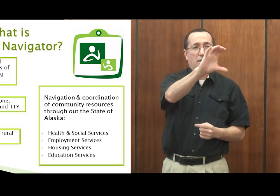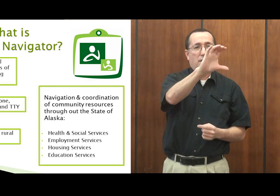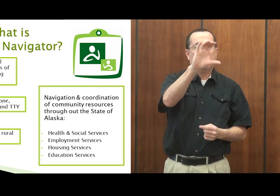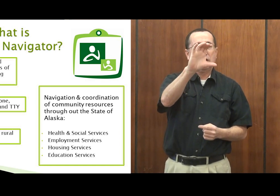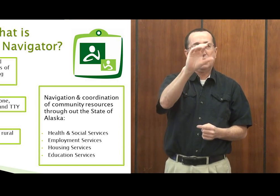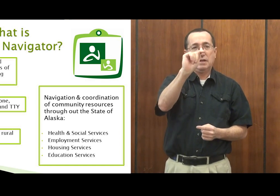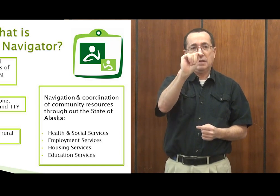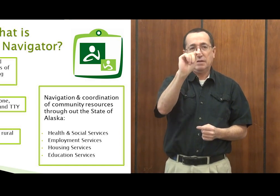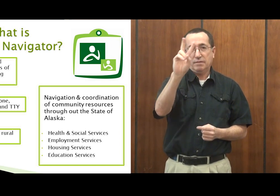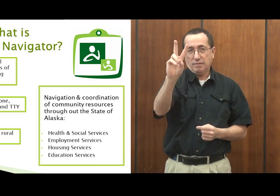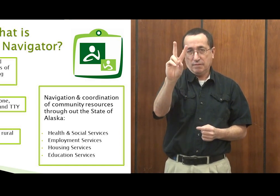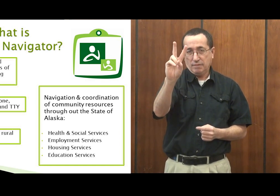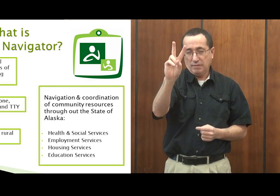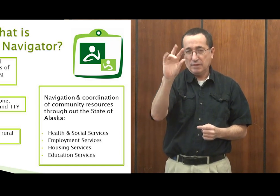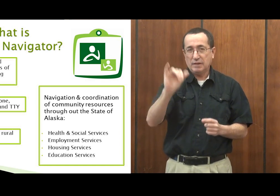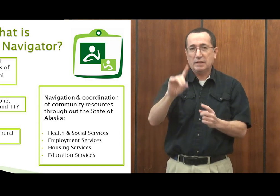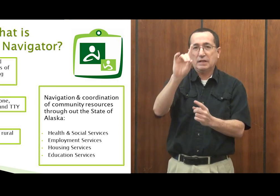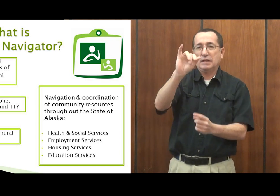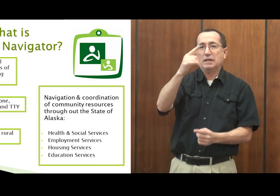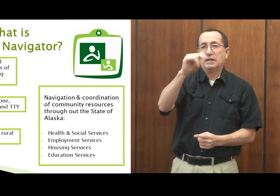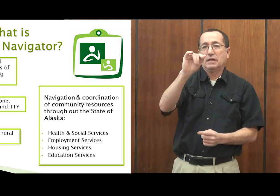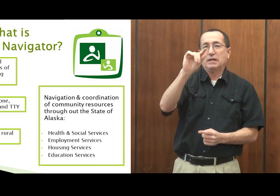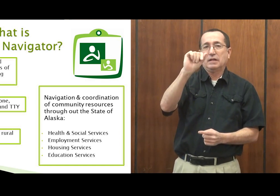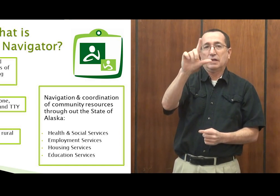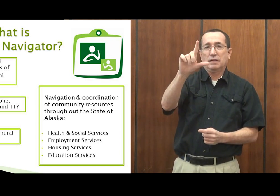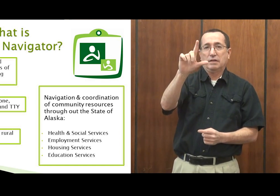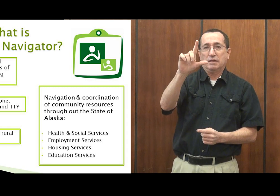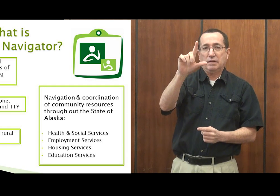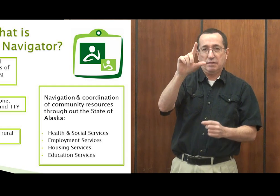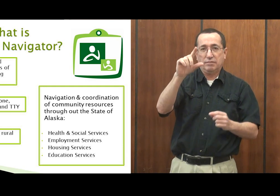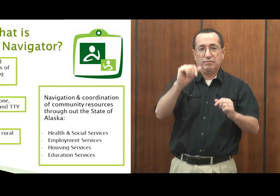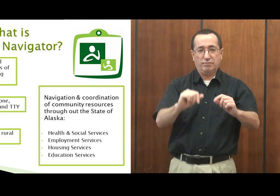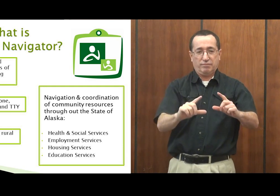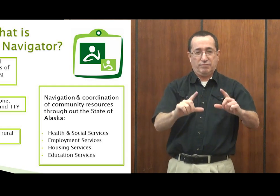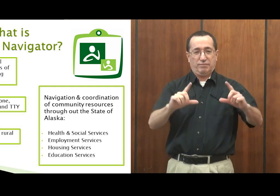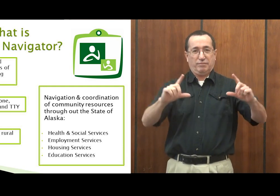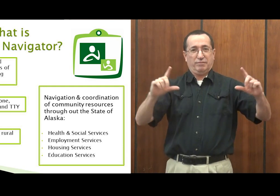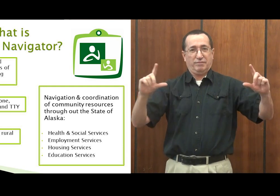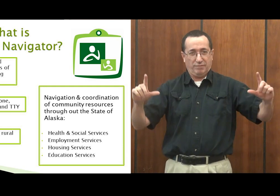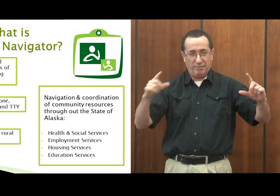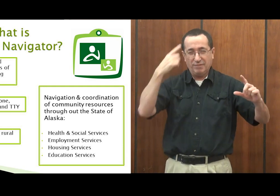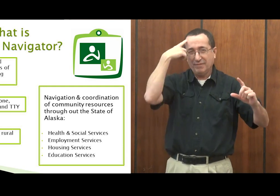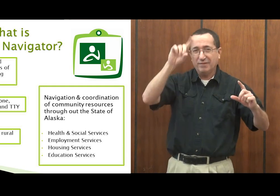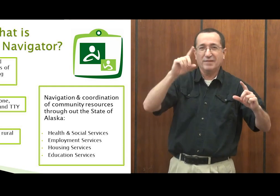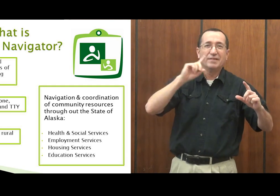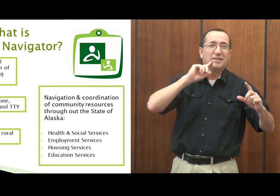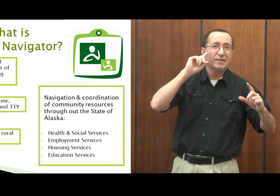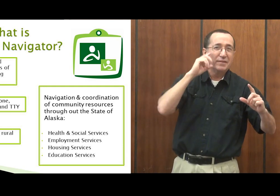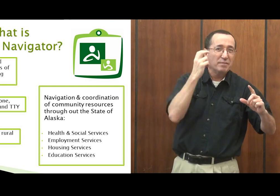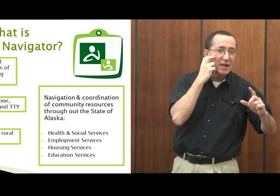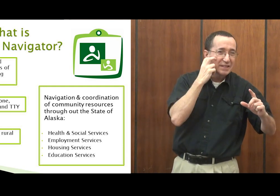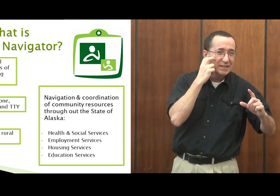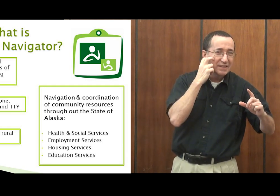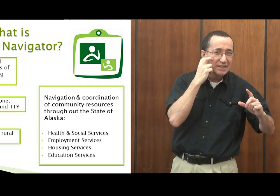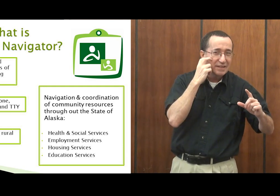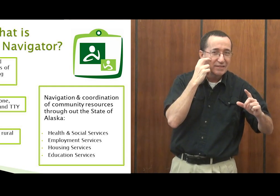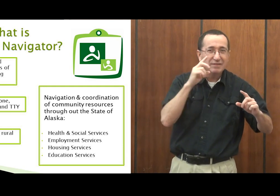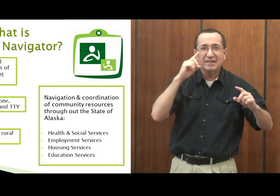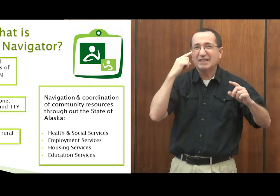in the community. We also have a CTV, which helps deaf blind or